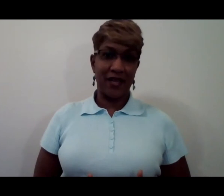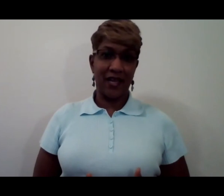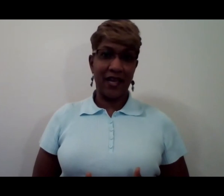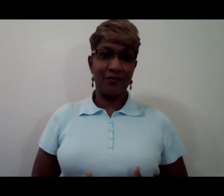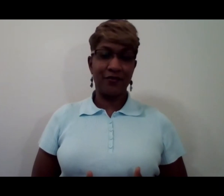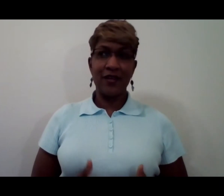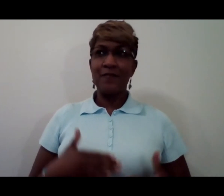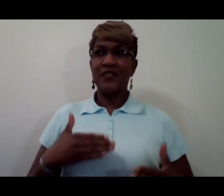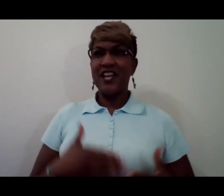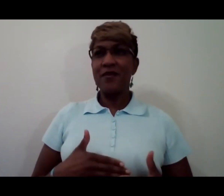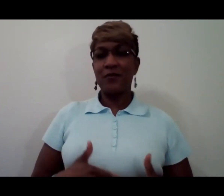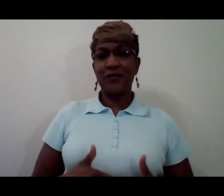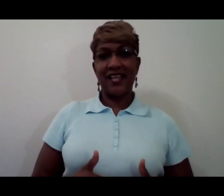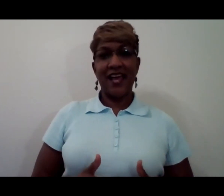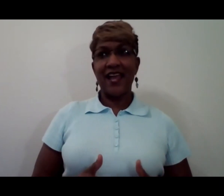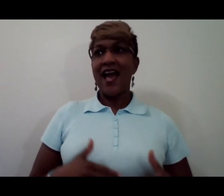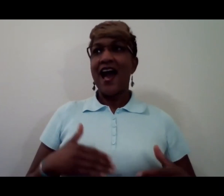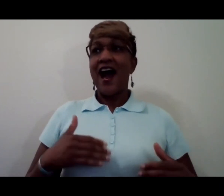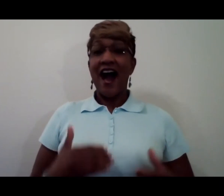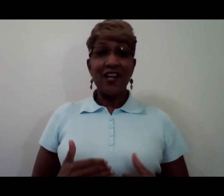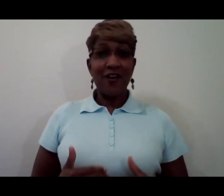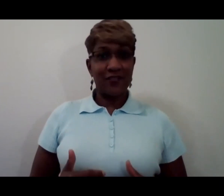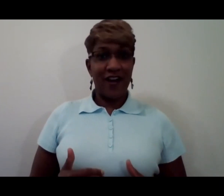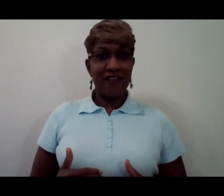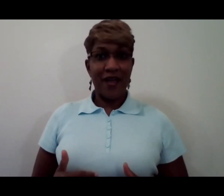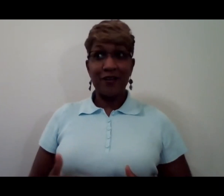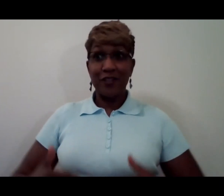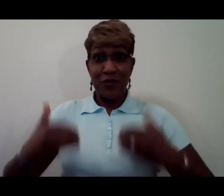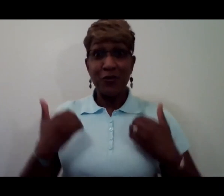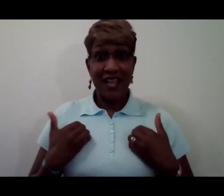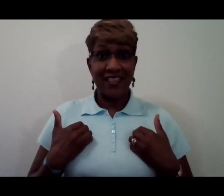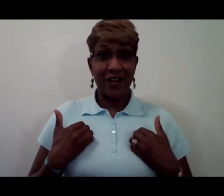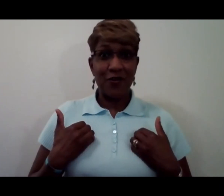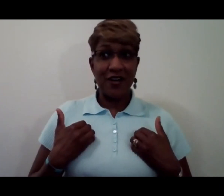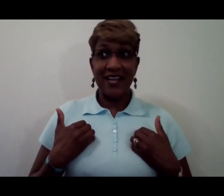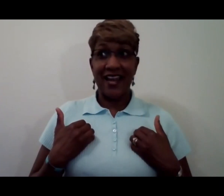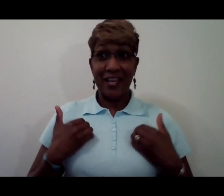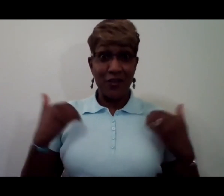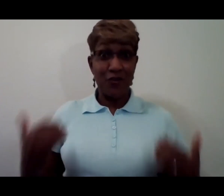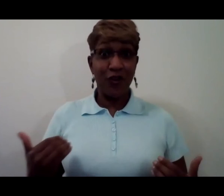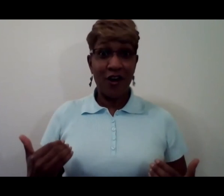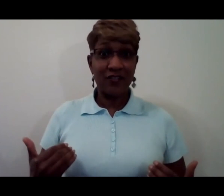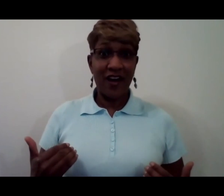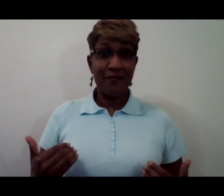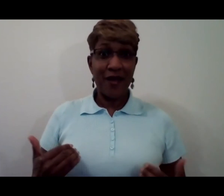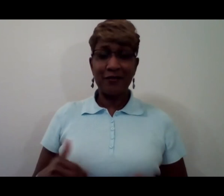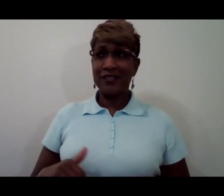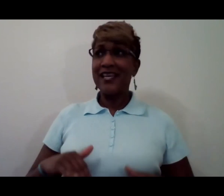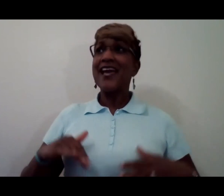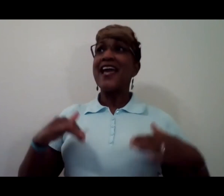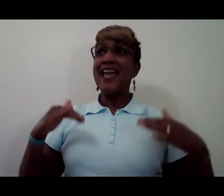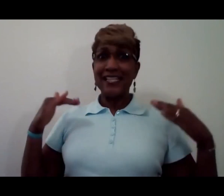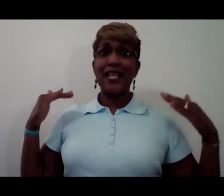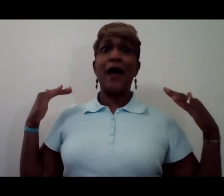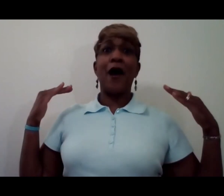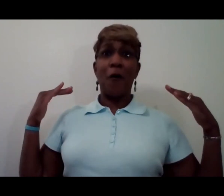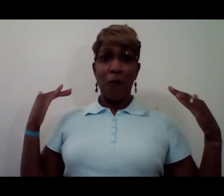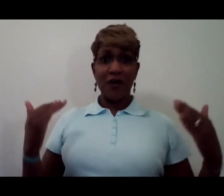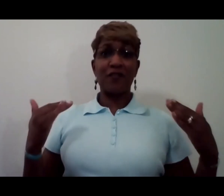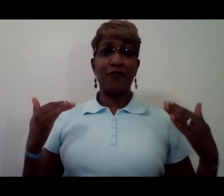my life to hear people say I lost five pounds and you take that on like you've lost five pounds it's a wonderful